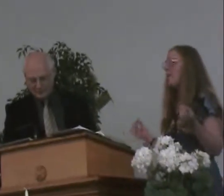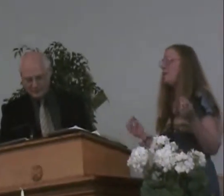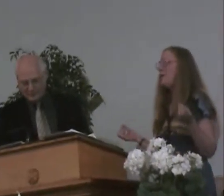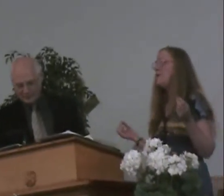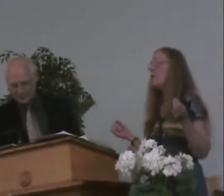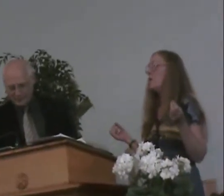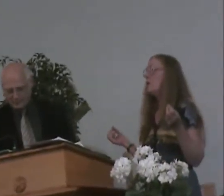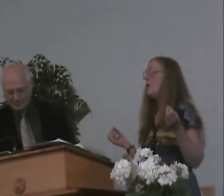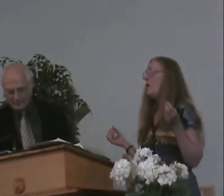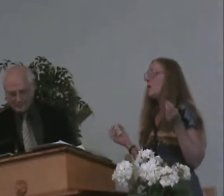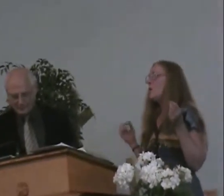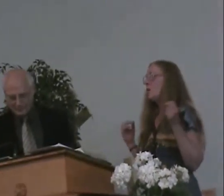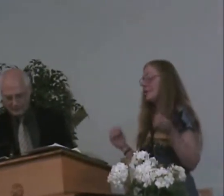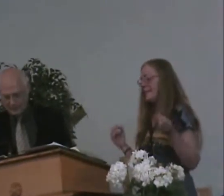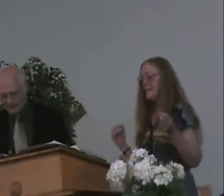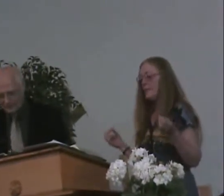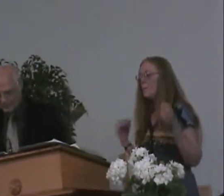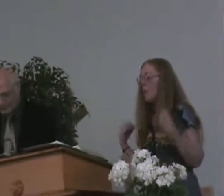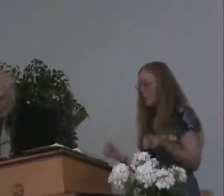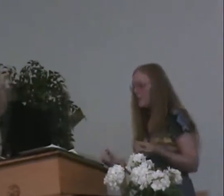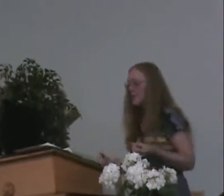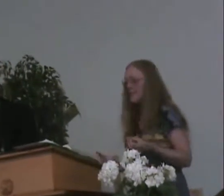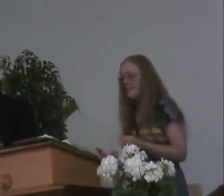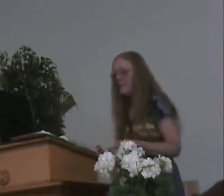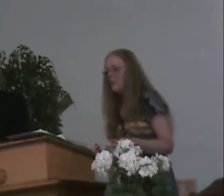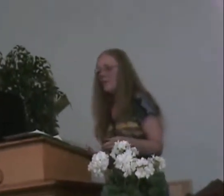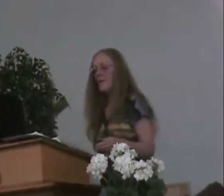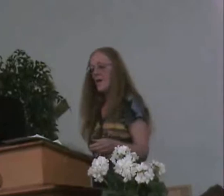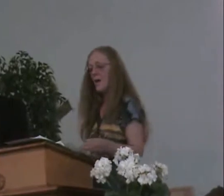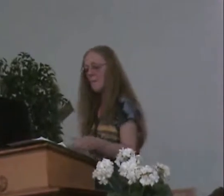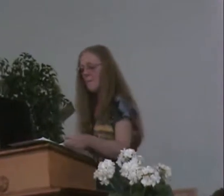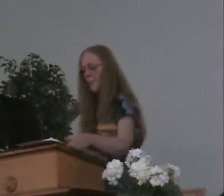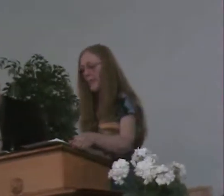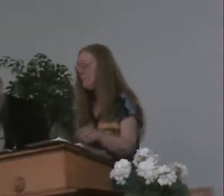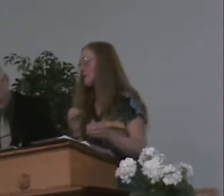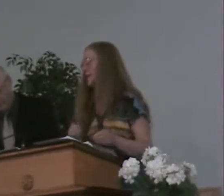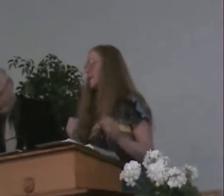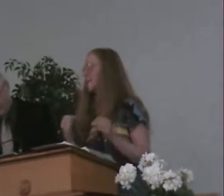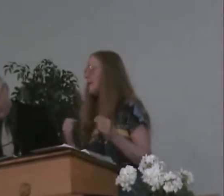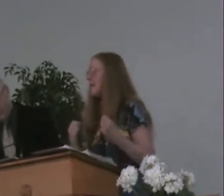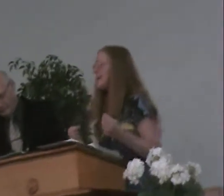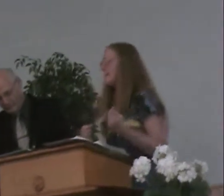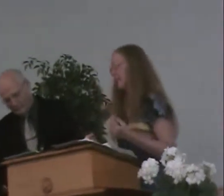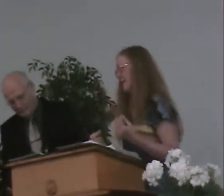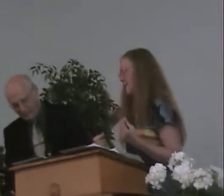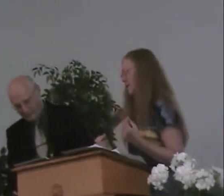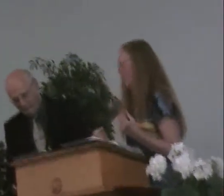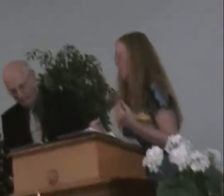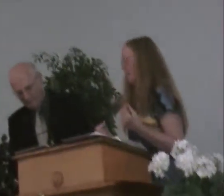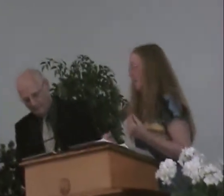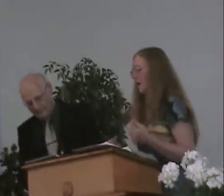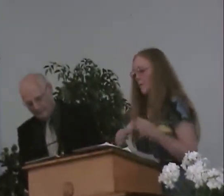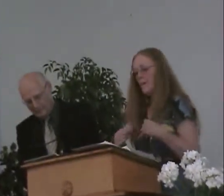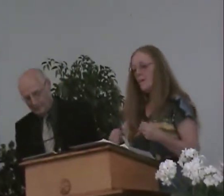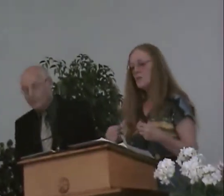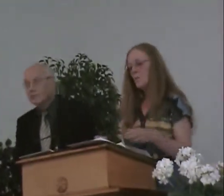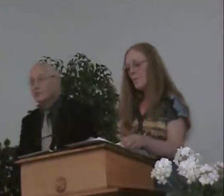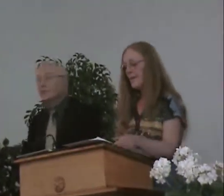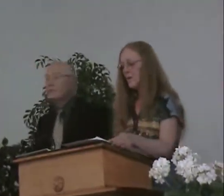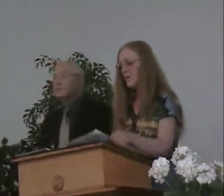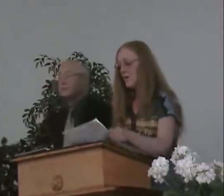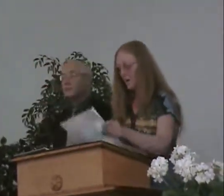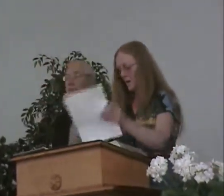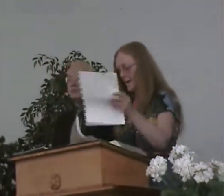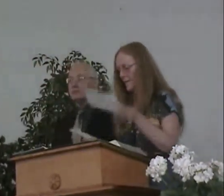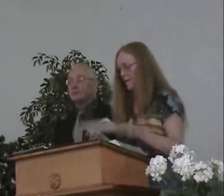for? How do we know what we're going to deal with? I'm just going to give you an easy scenario. Because